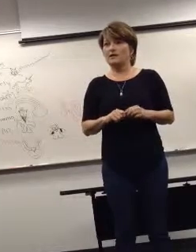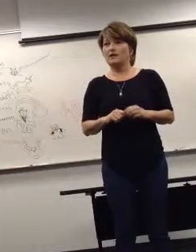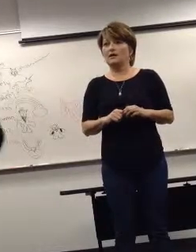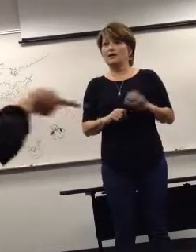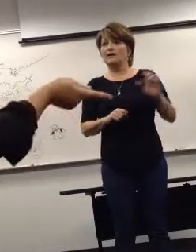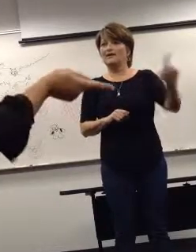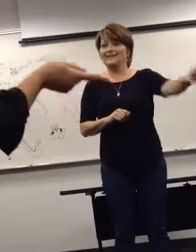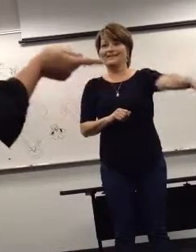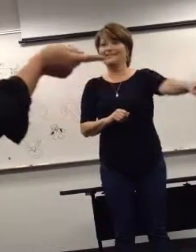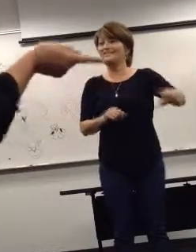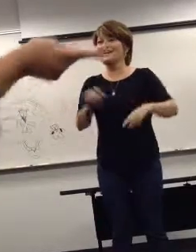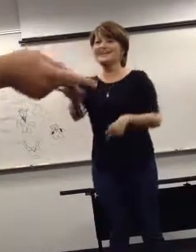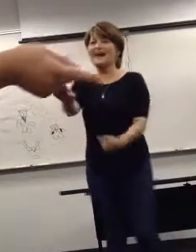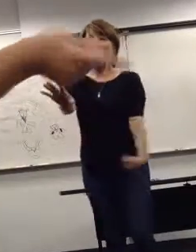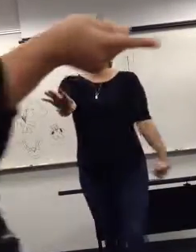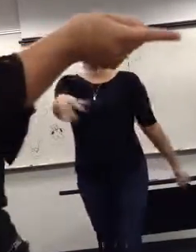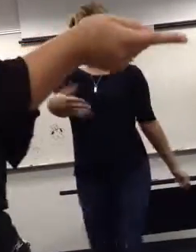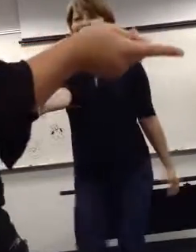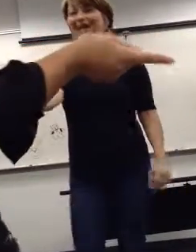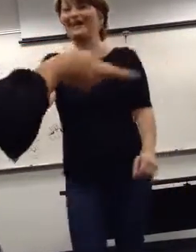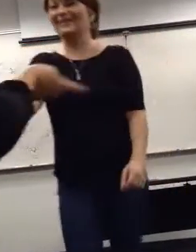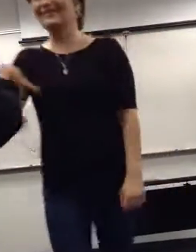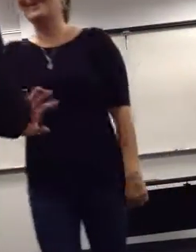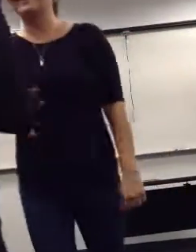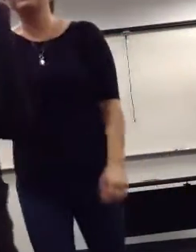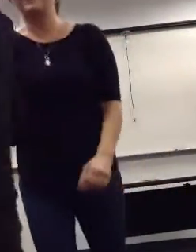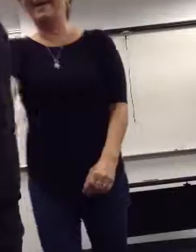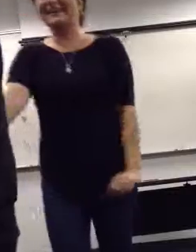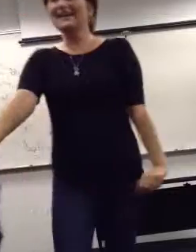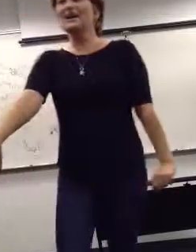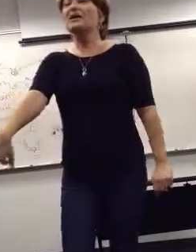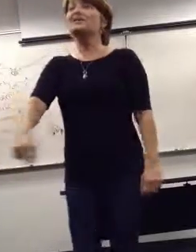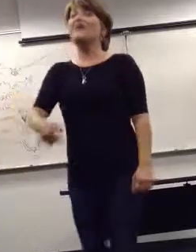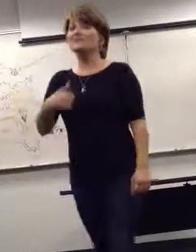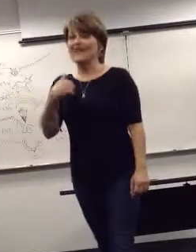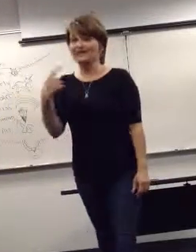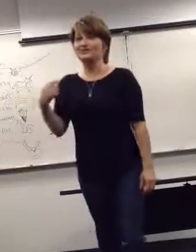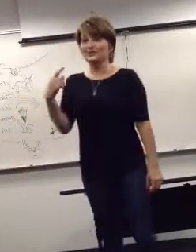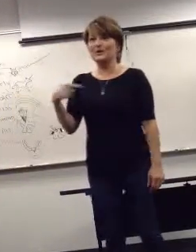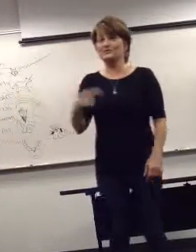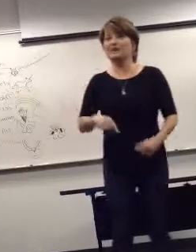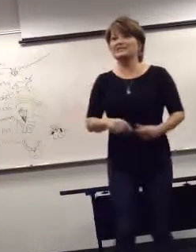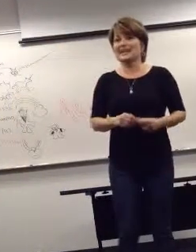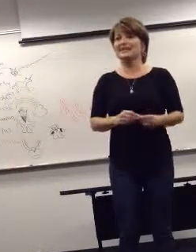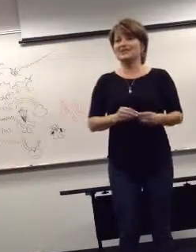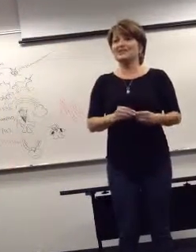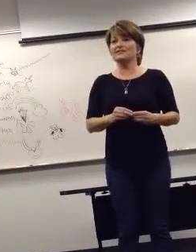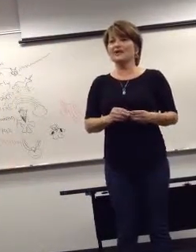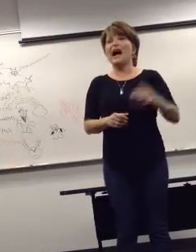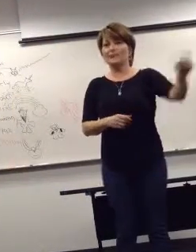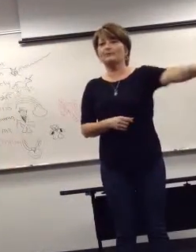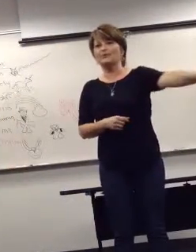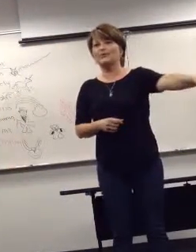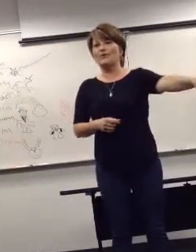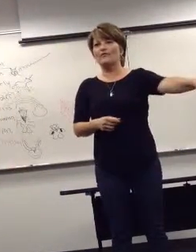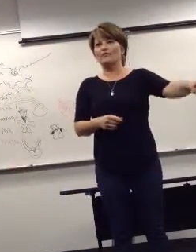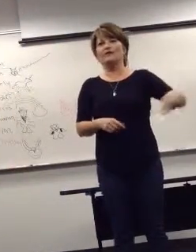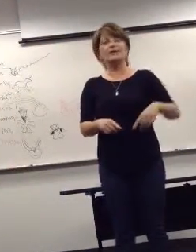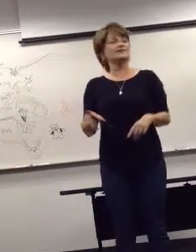Should we move? I don't care where you are, it's fine. If I was actually doing a presentation, I would move you over there, because